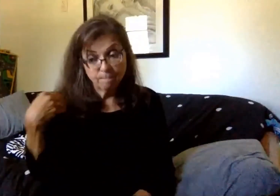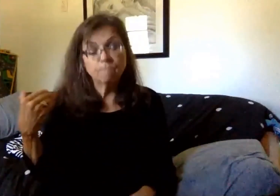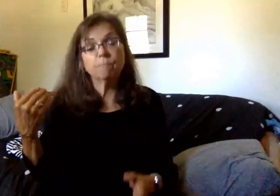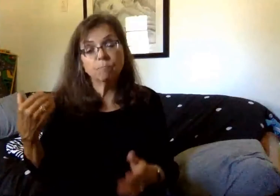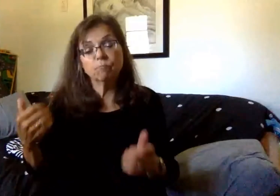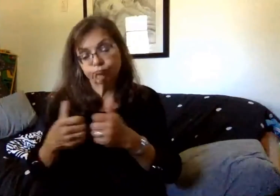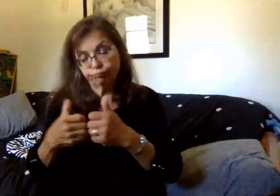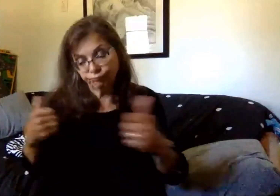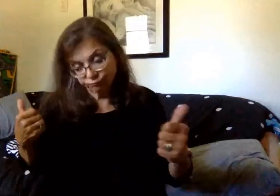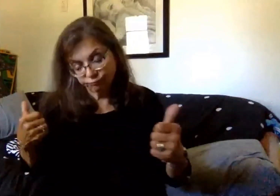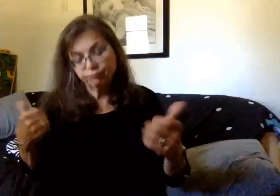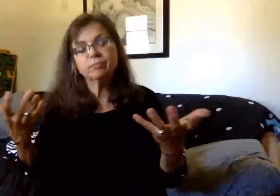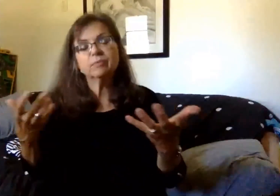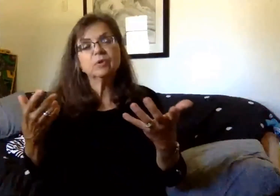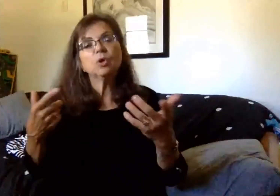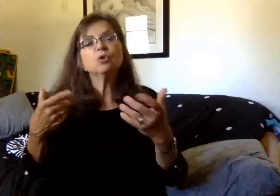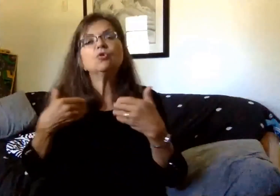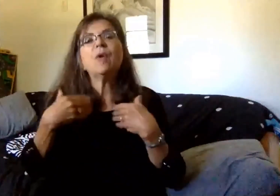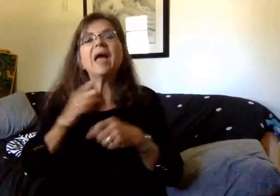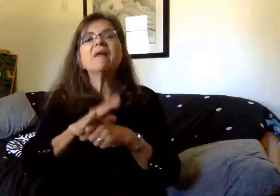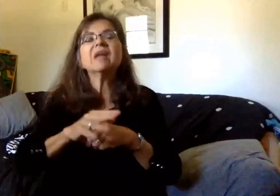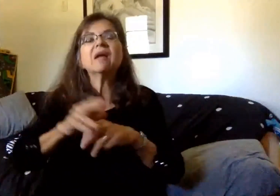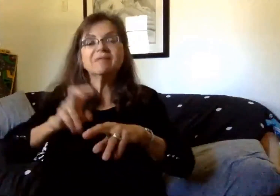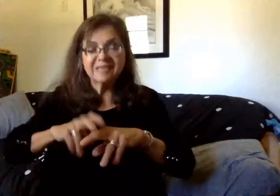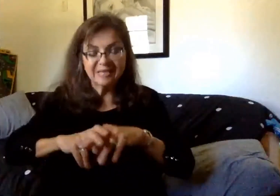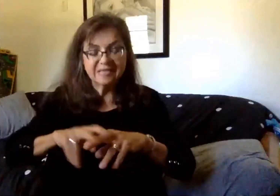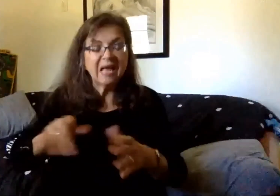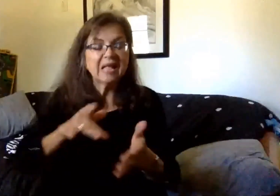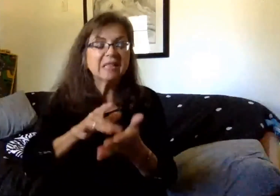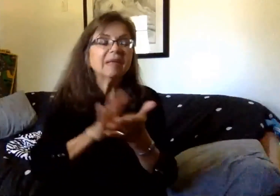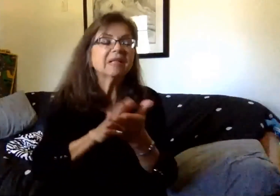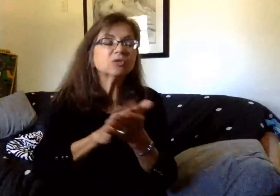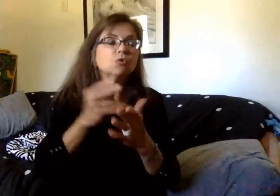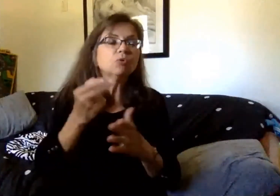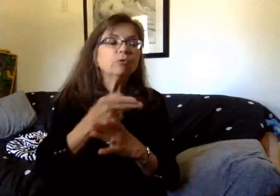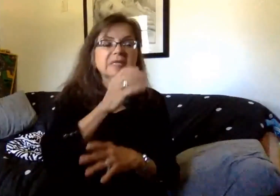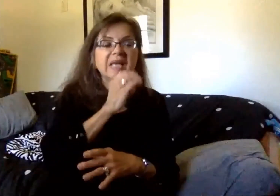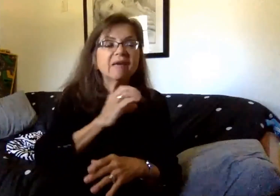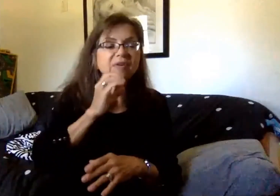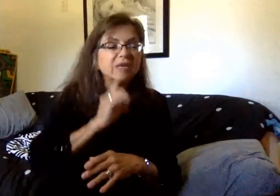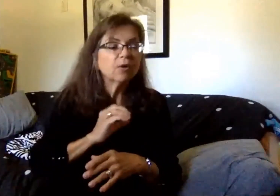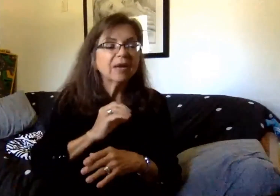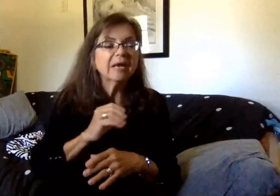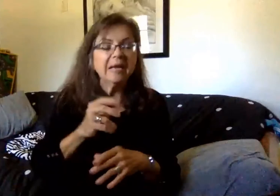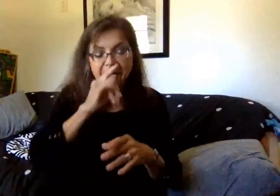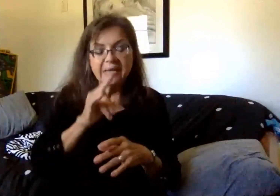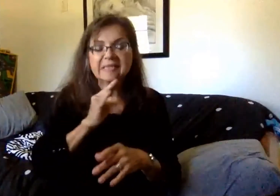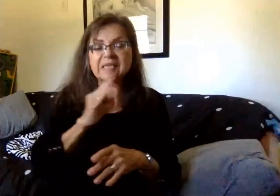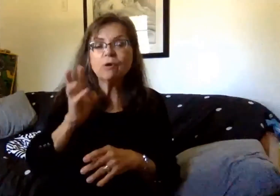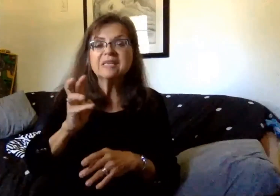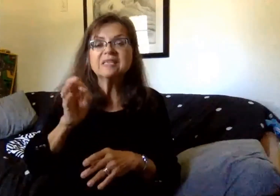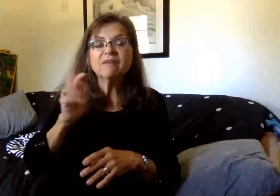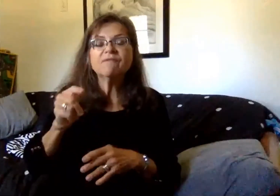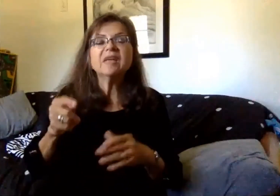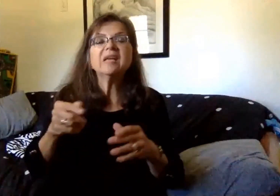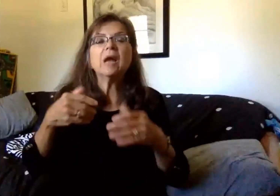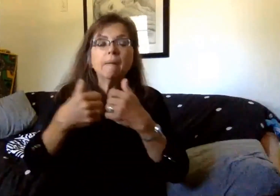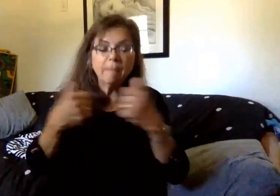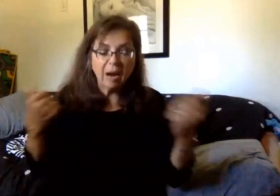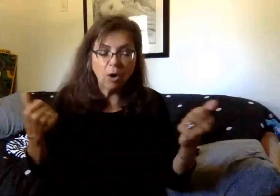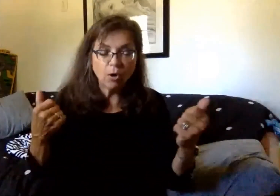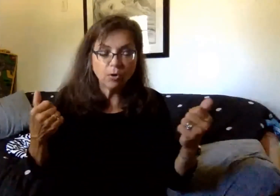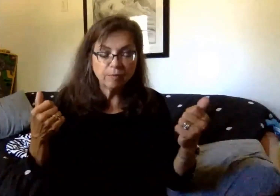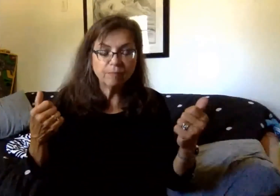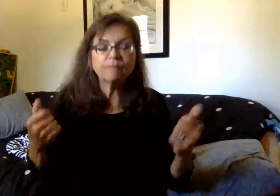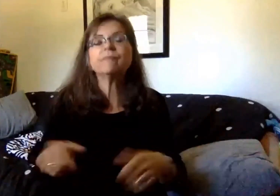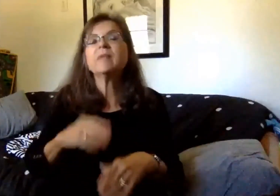during the lunch period. The middle school will use the cafeteria and seats will be spaced six feet apart and clearly marked for students. At